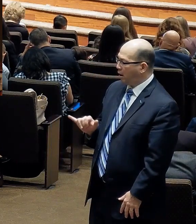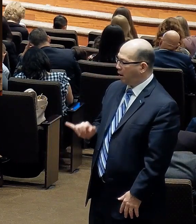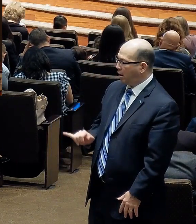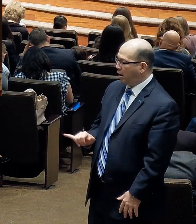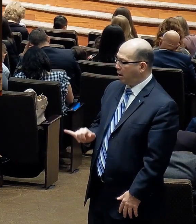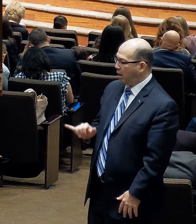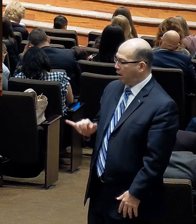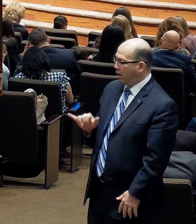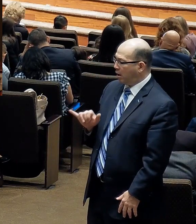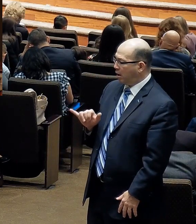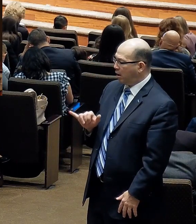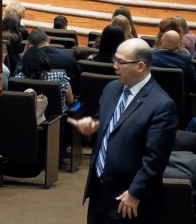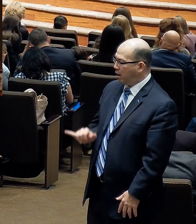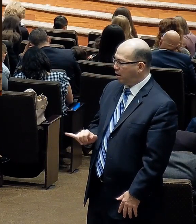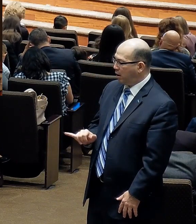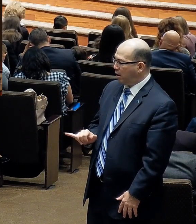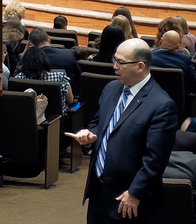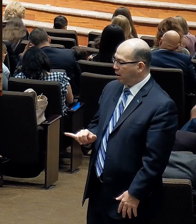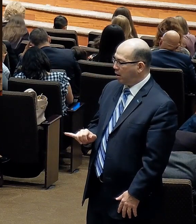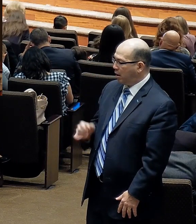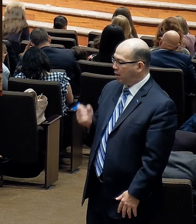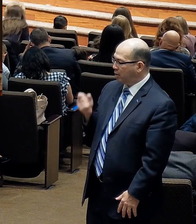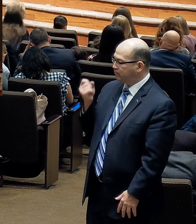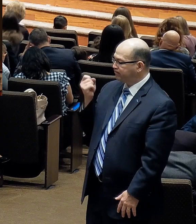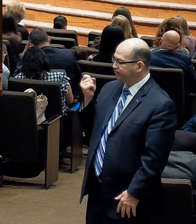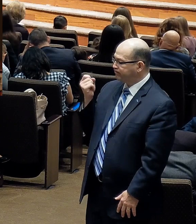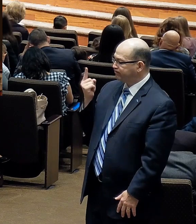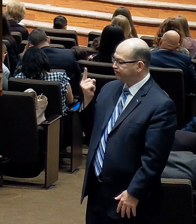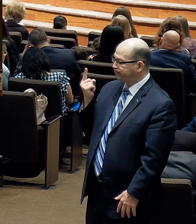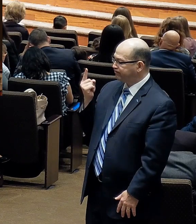Lazarus is dead.